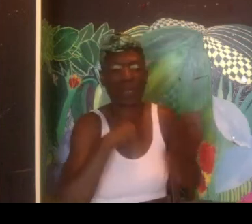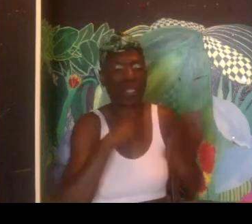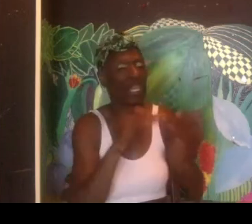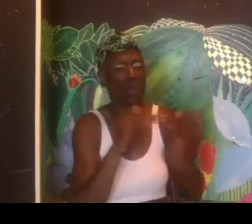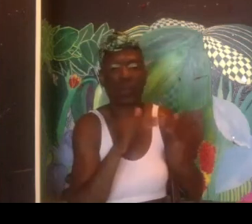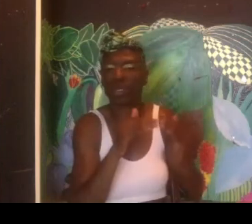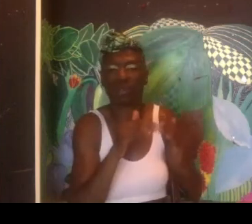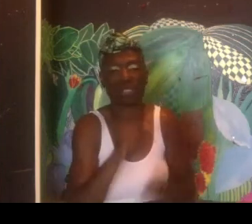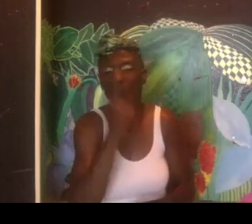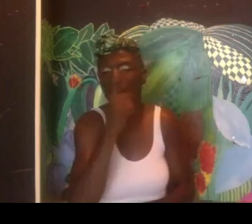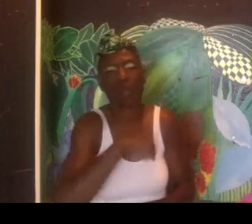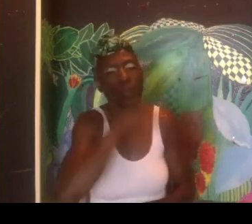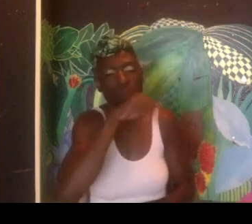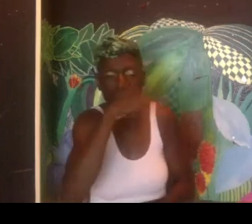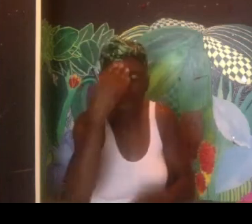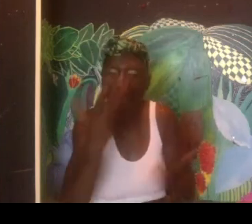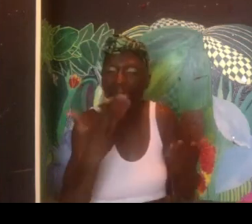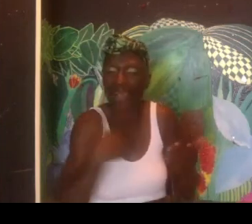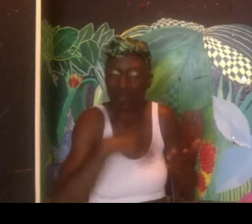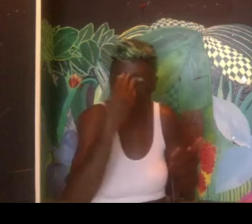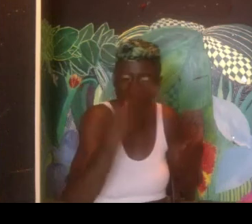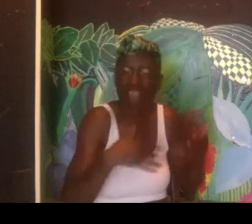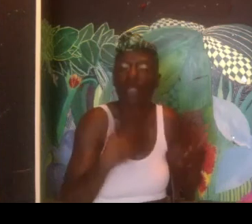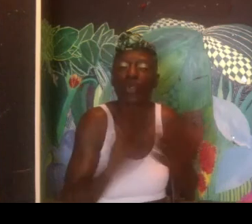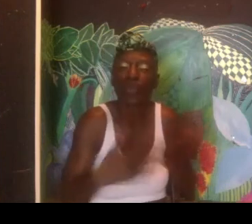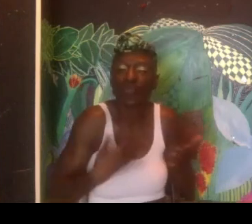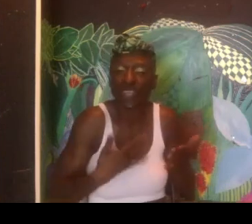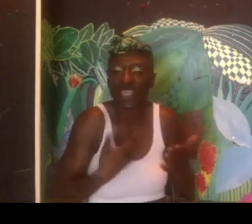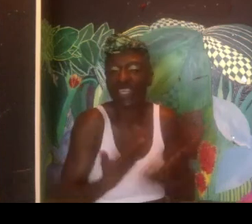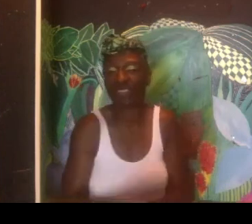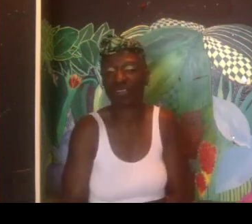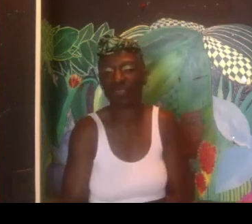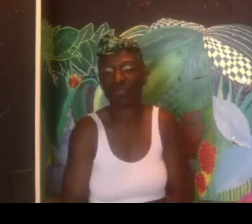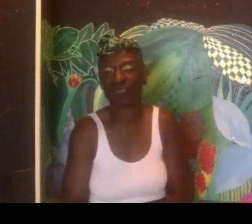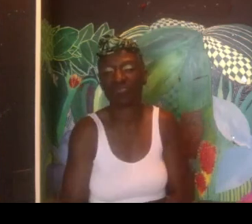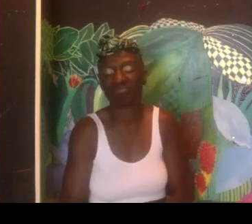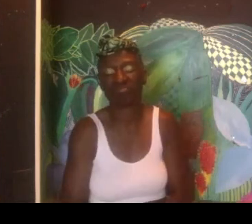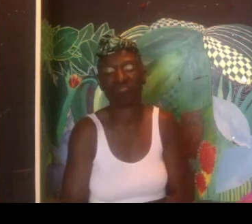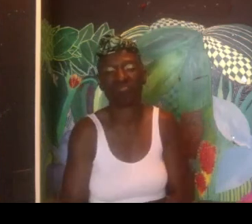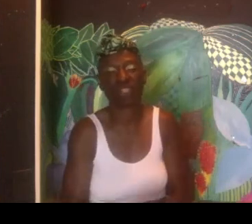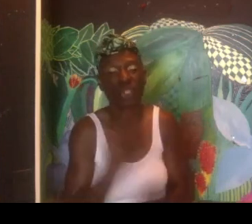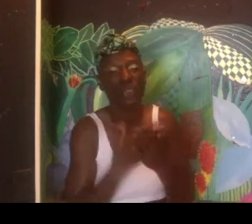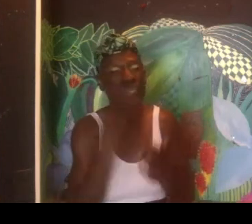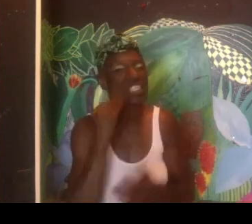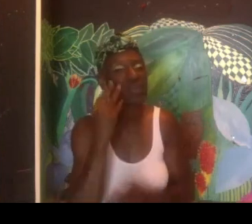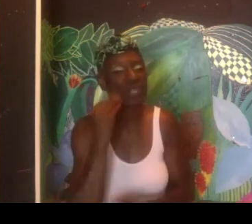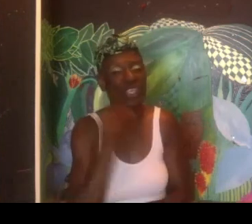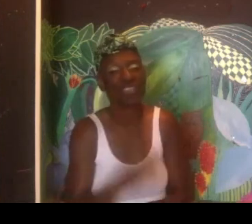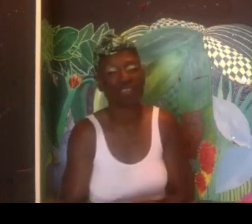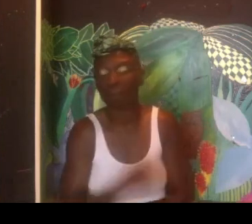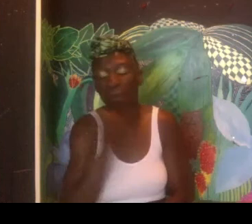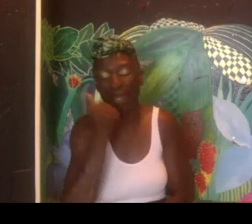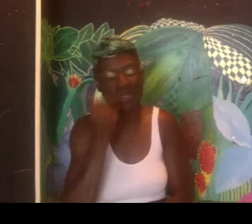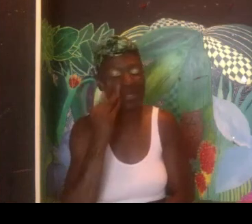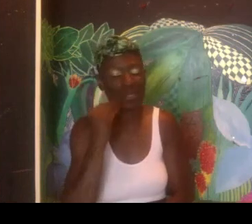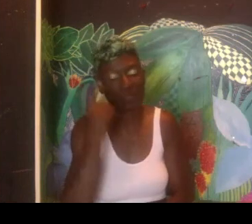so on. and there was just the amount of respect was, like, beyond being equal, but it just felt good to work with people that were,